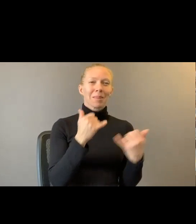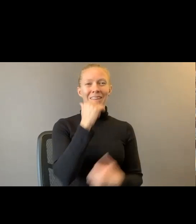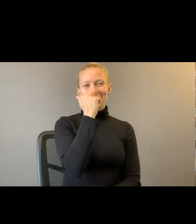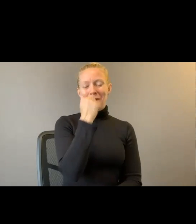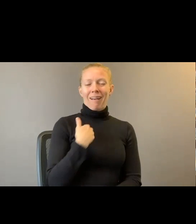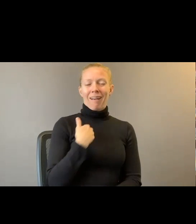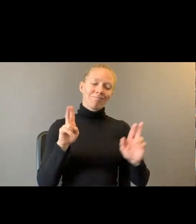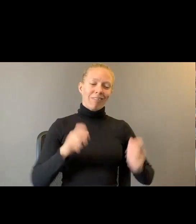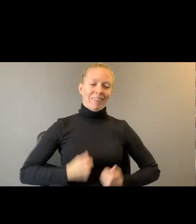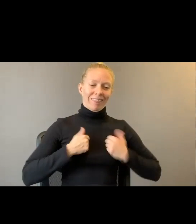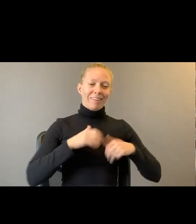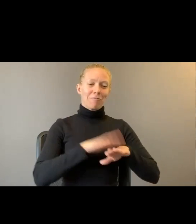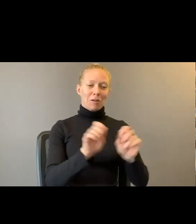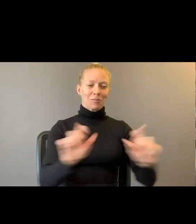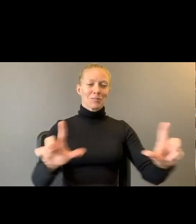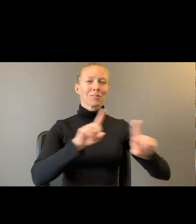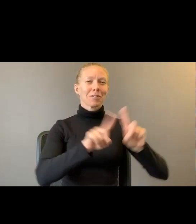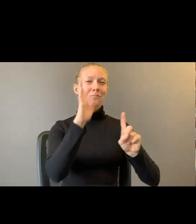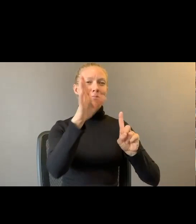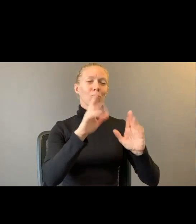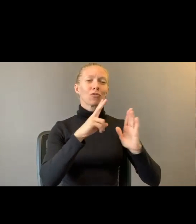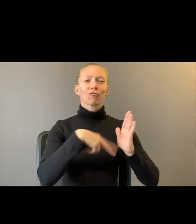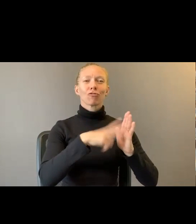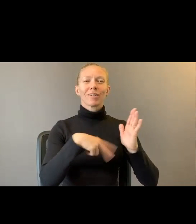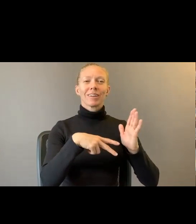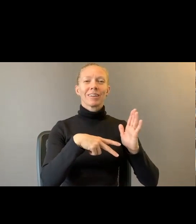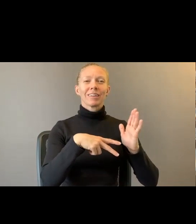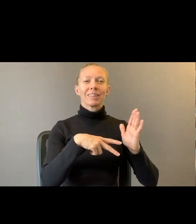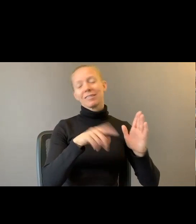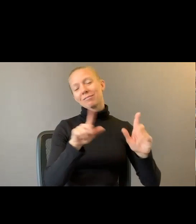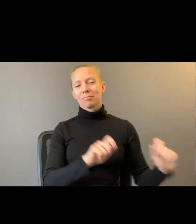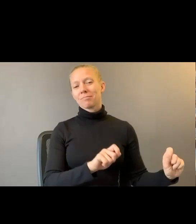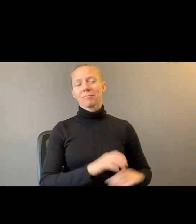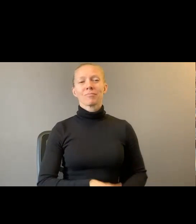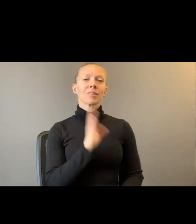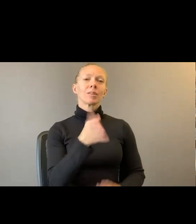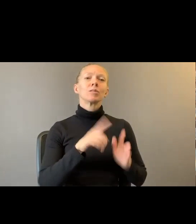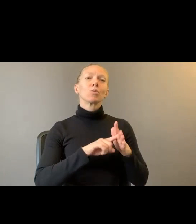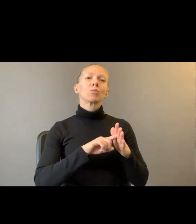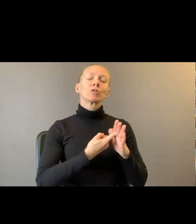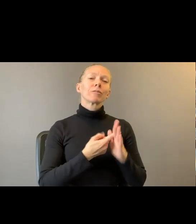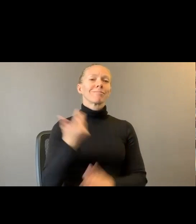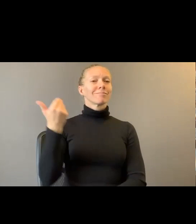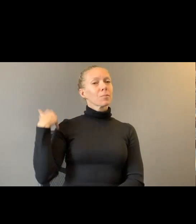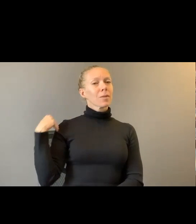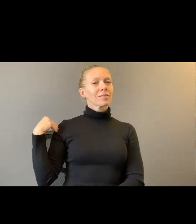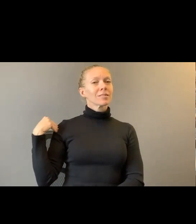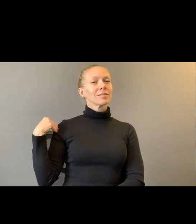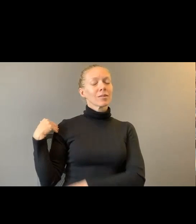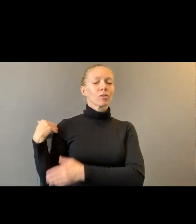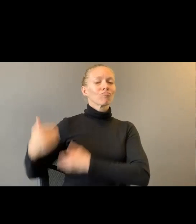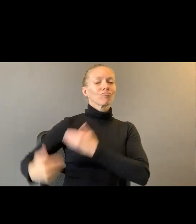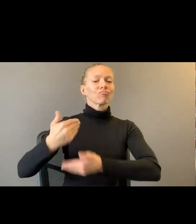But. Um. Yeah. We're going to start in the past. And go again towards some. Some future dreaming.